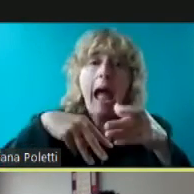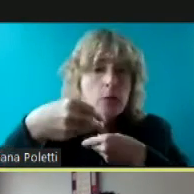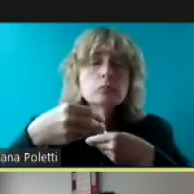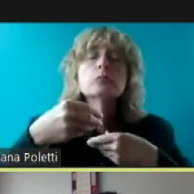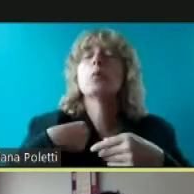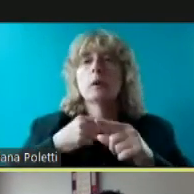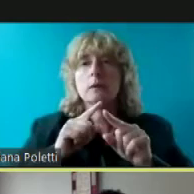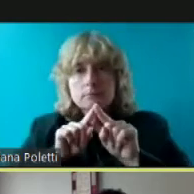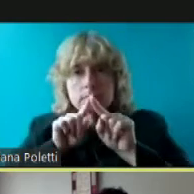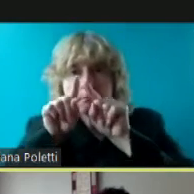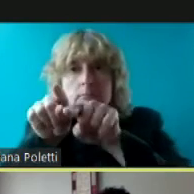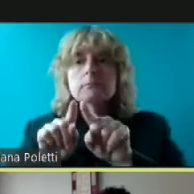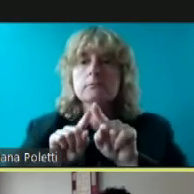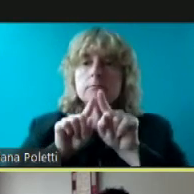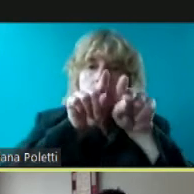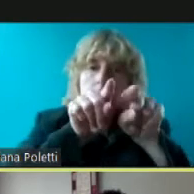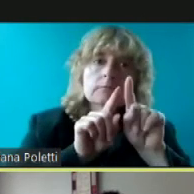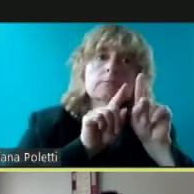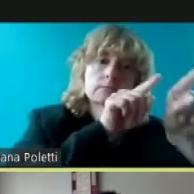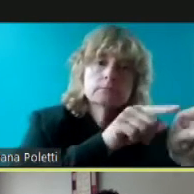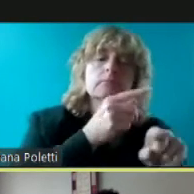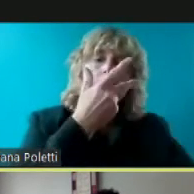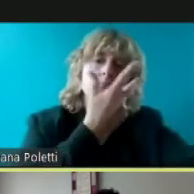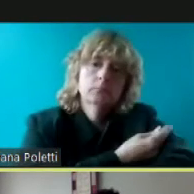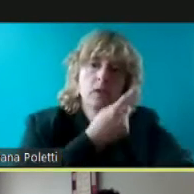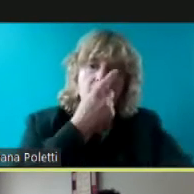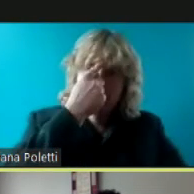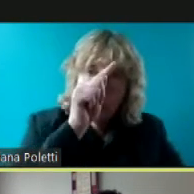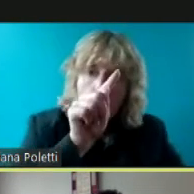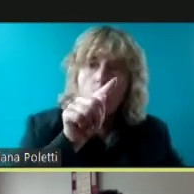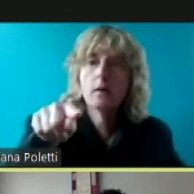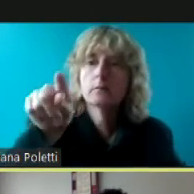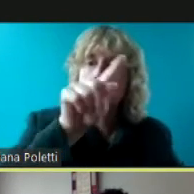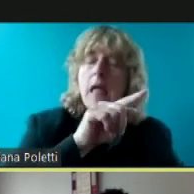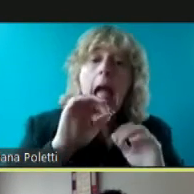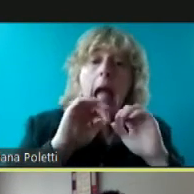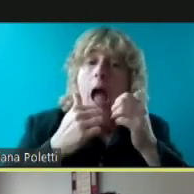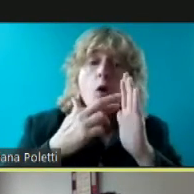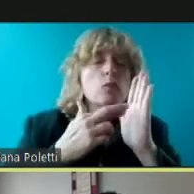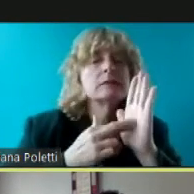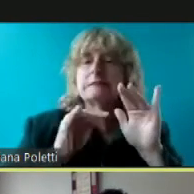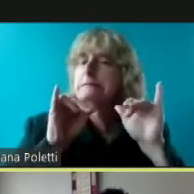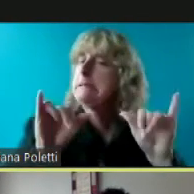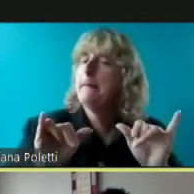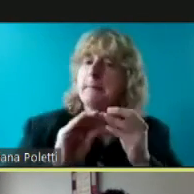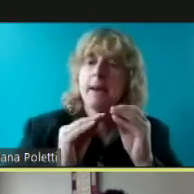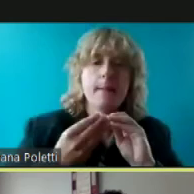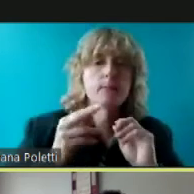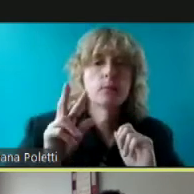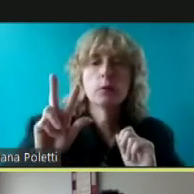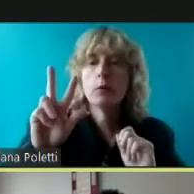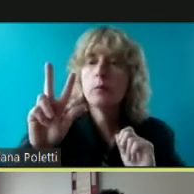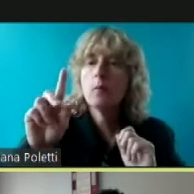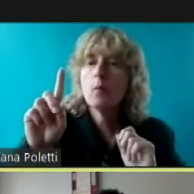home how do you register for that with the same number 313-230